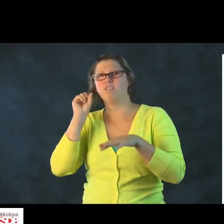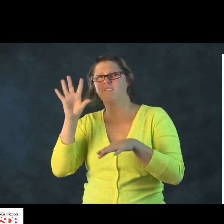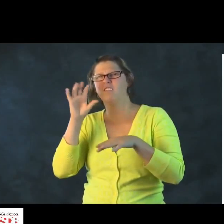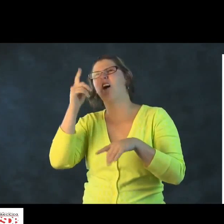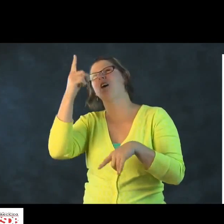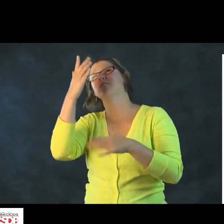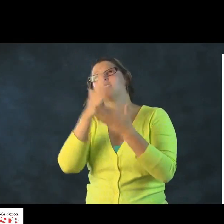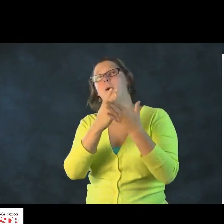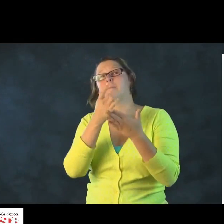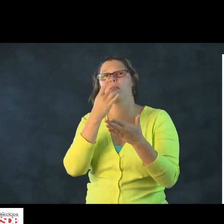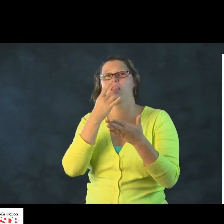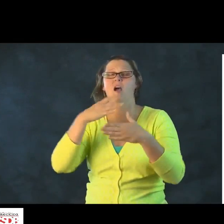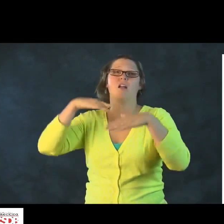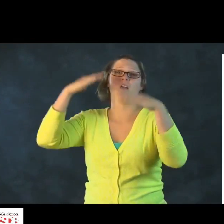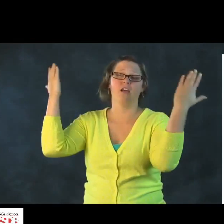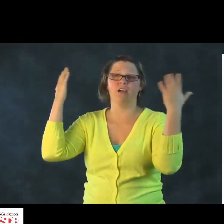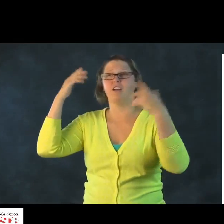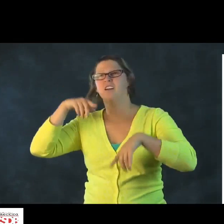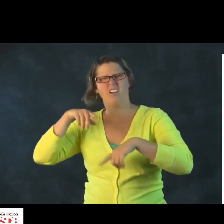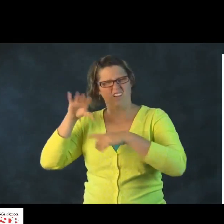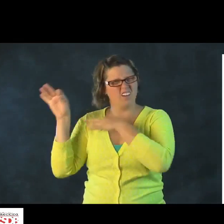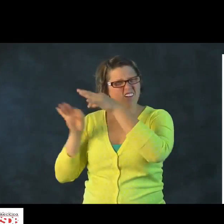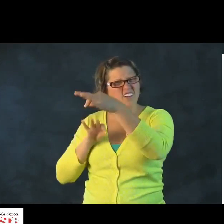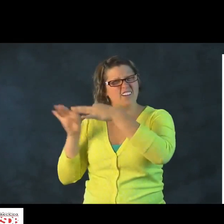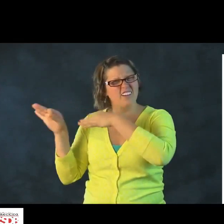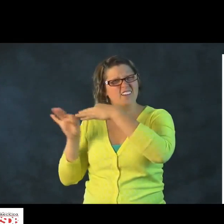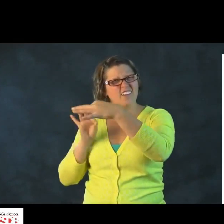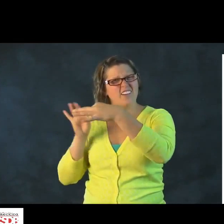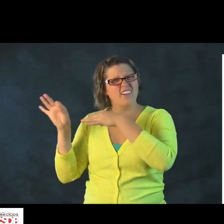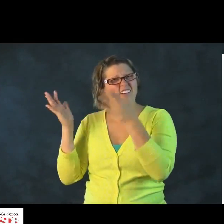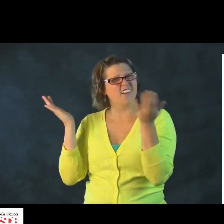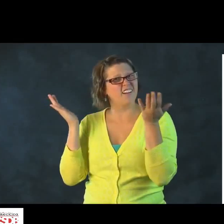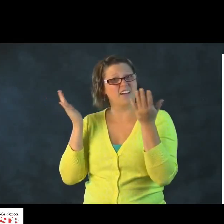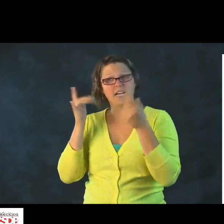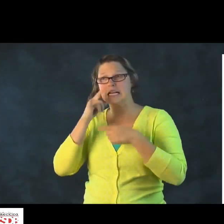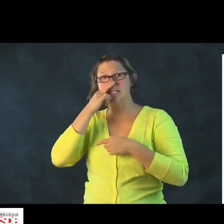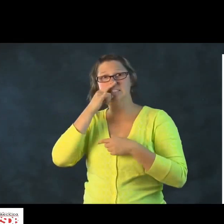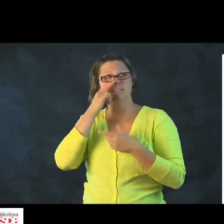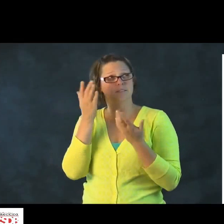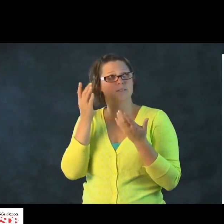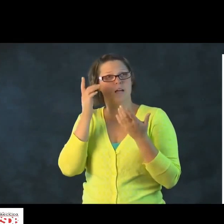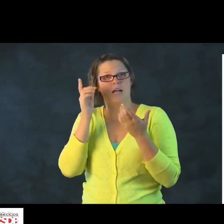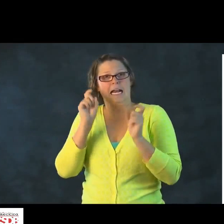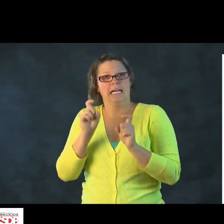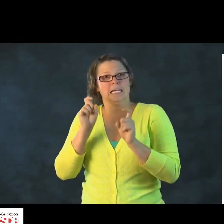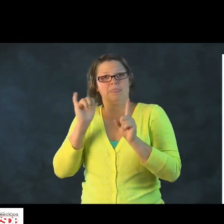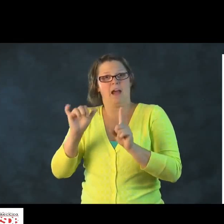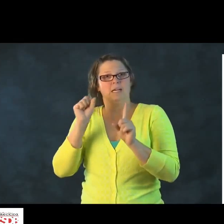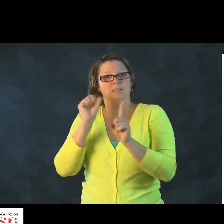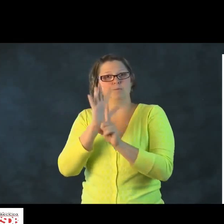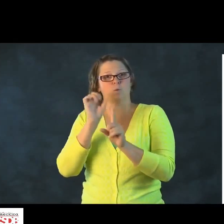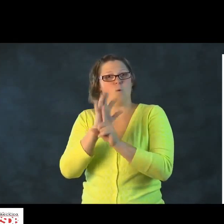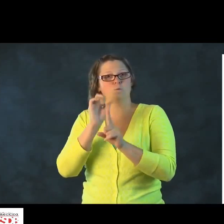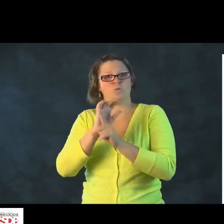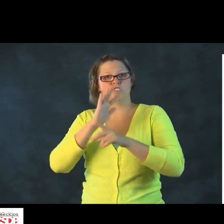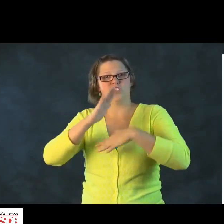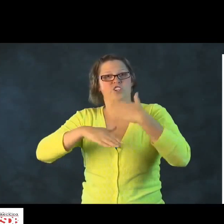traffic. You can talk about the stop light. Talk about that.